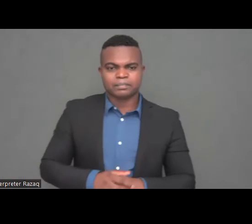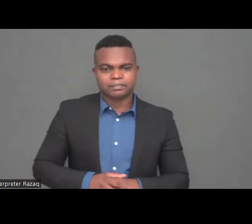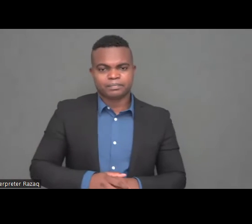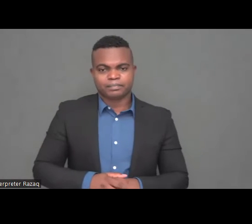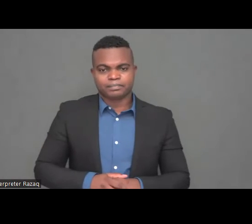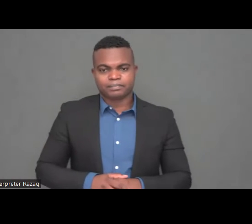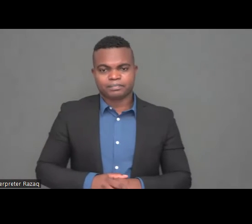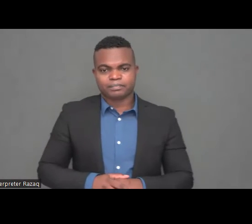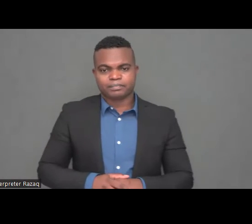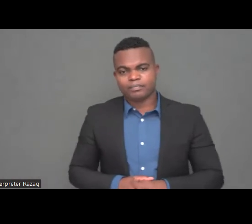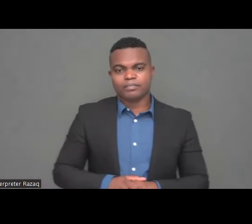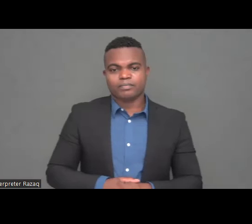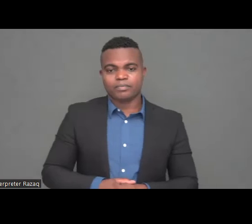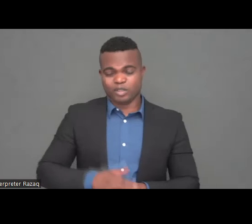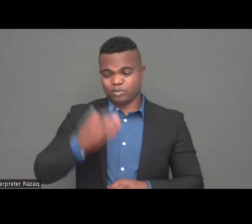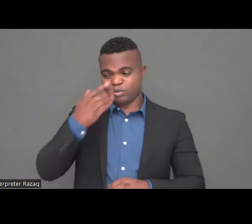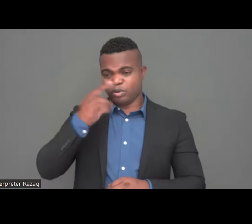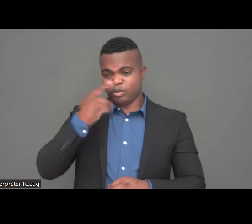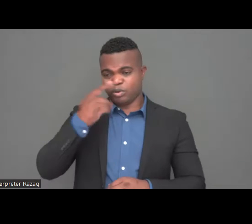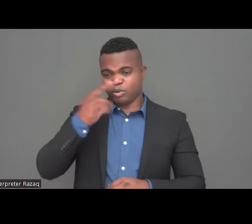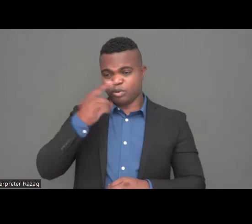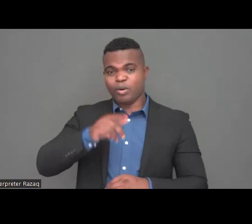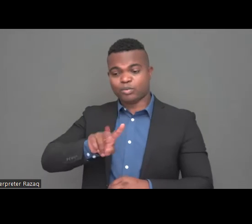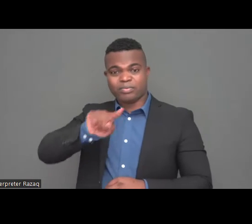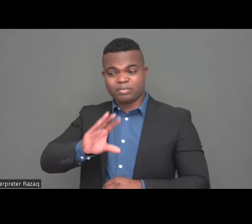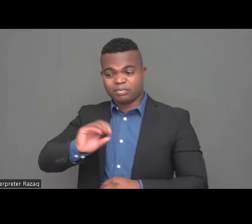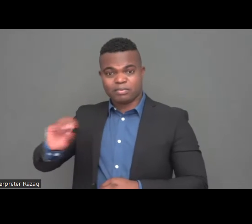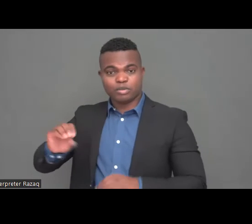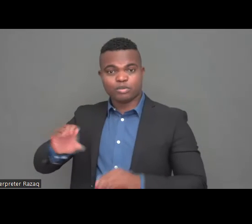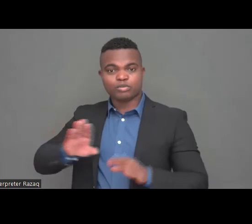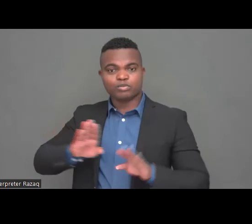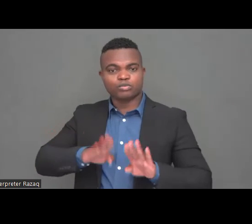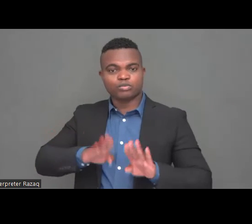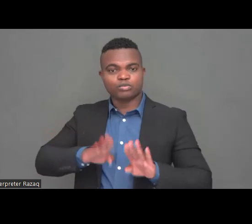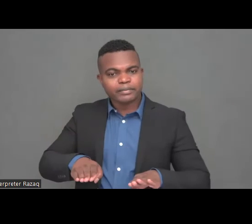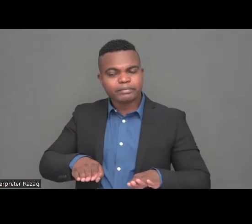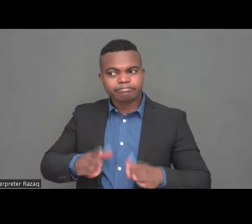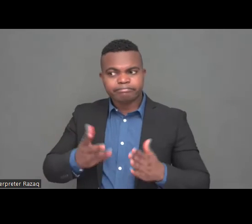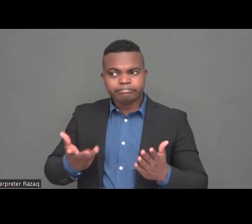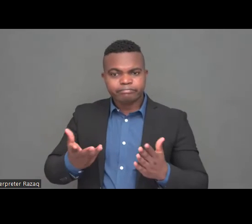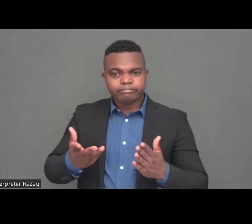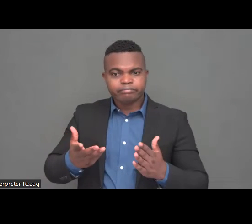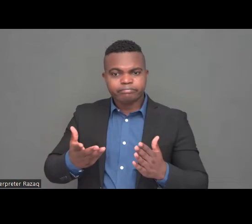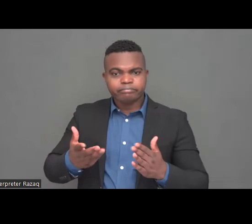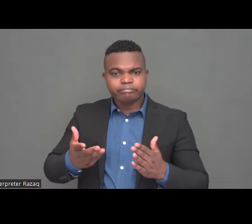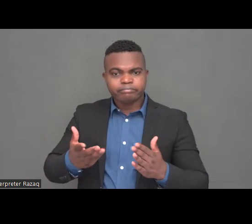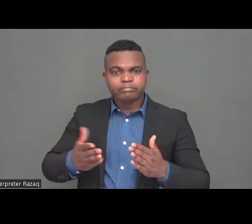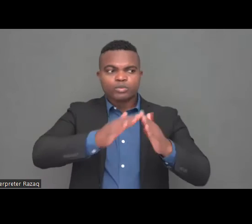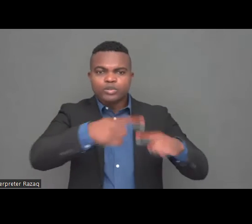of adults with disabilities also reside in institutions.